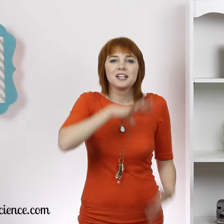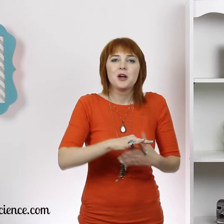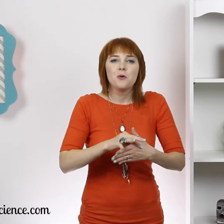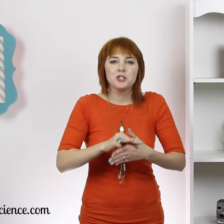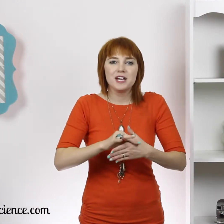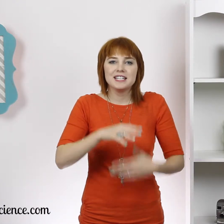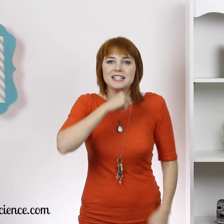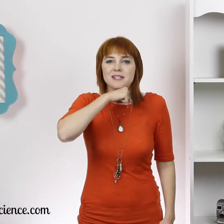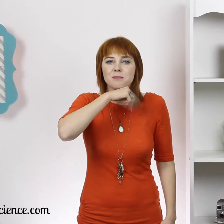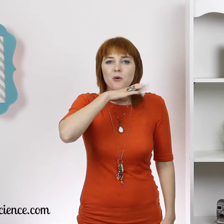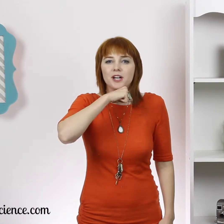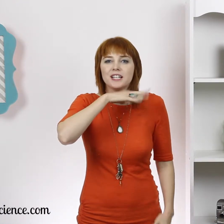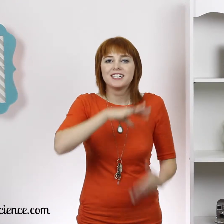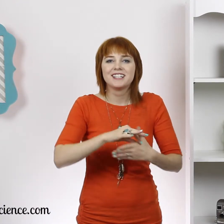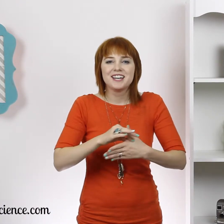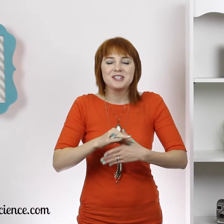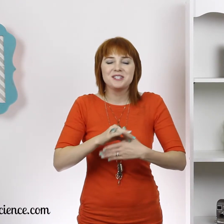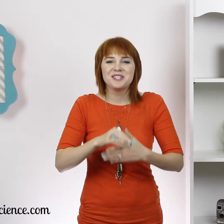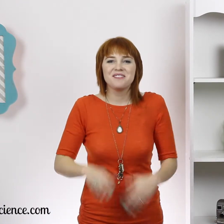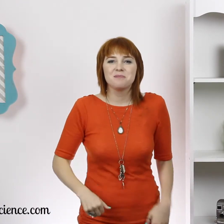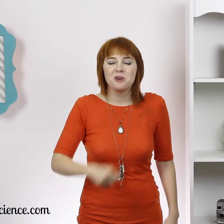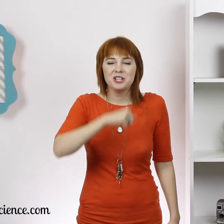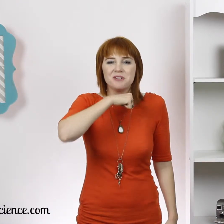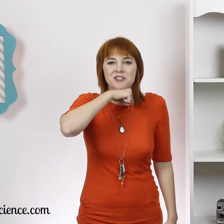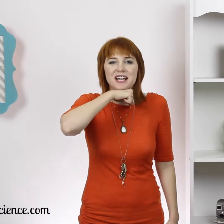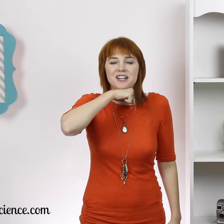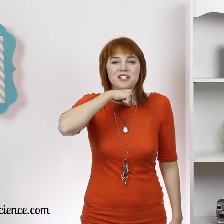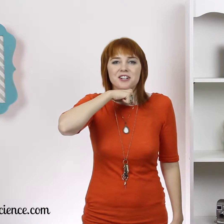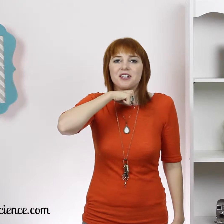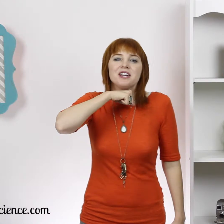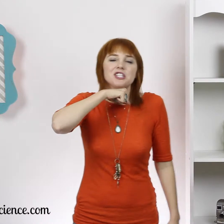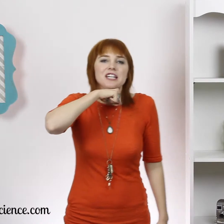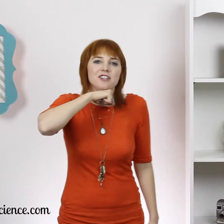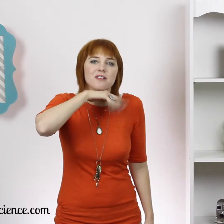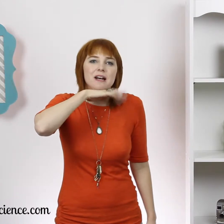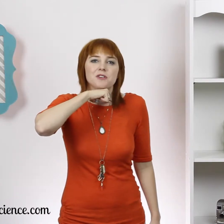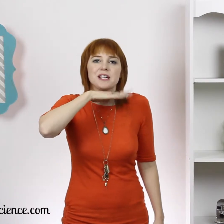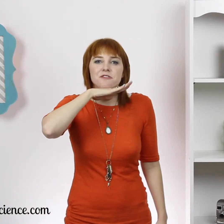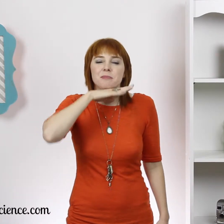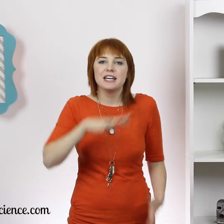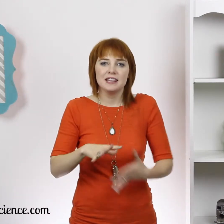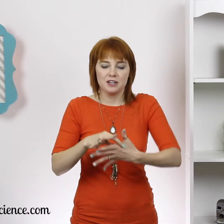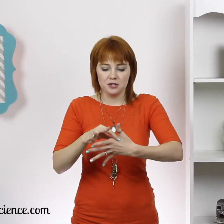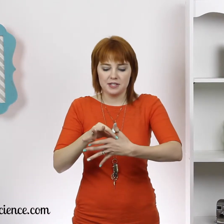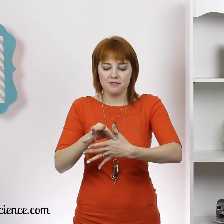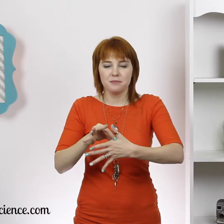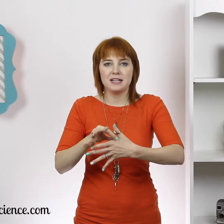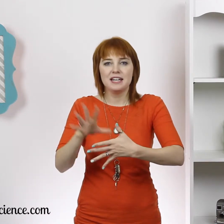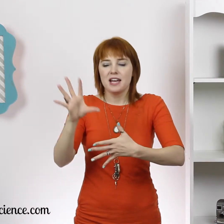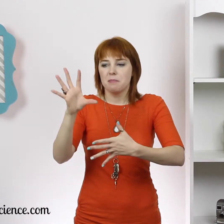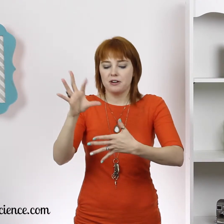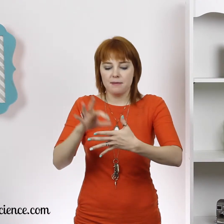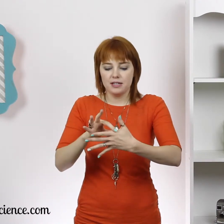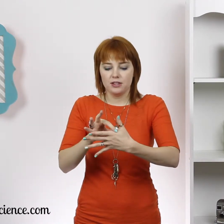Pork. Would you like to eat some pork? To do the sign for pork, you put your hand under your chin and you flip it out twice for pig and then you do the sign